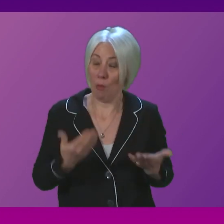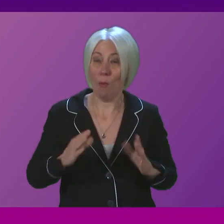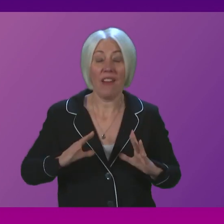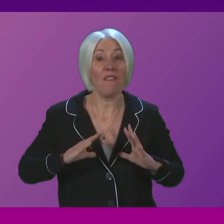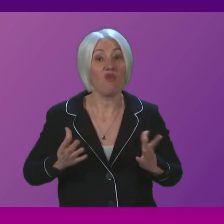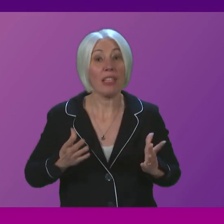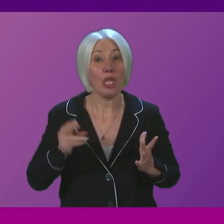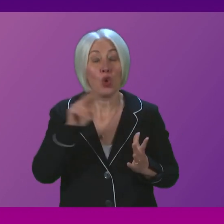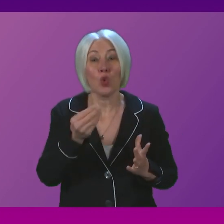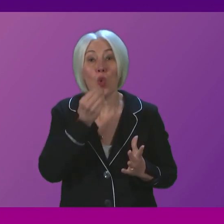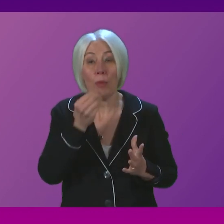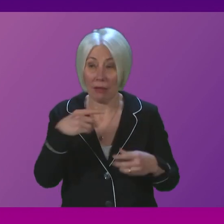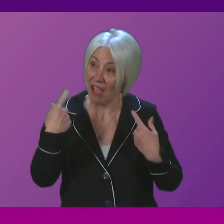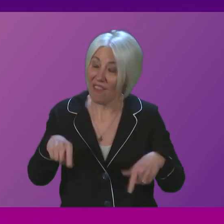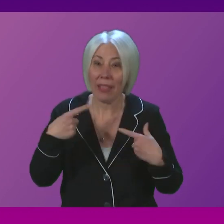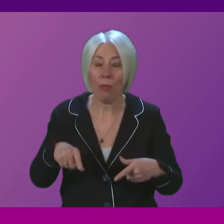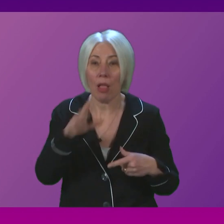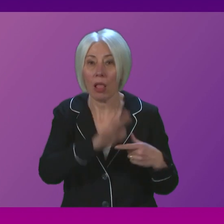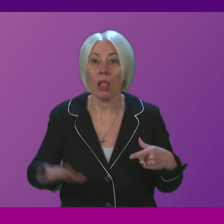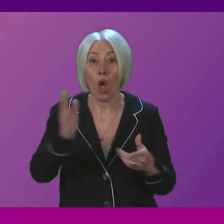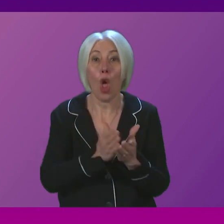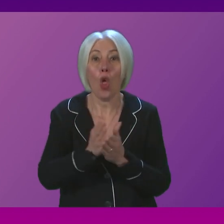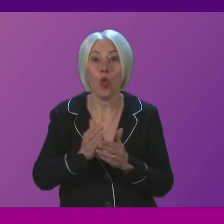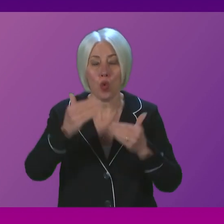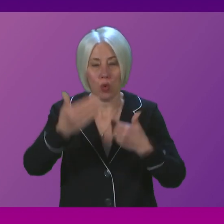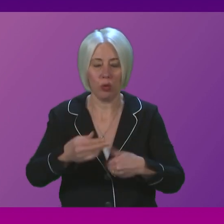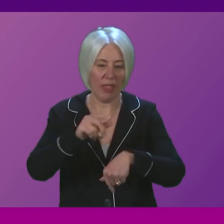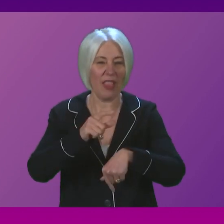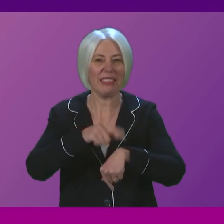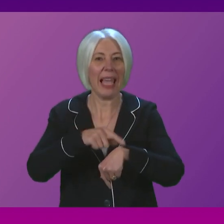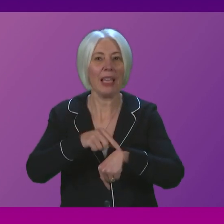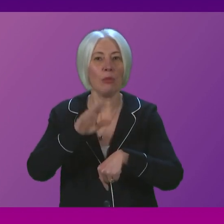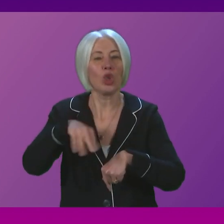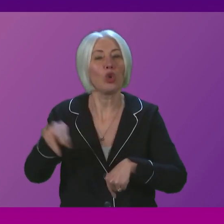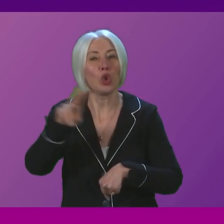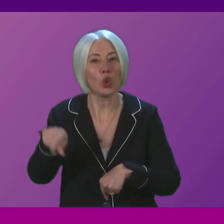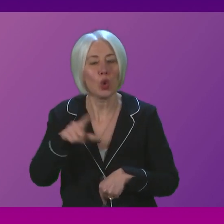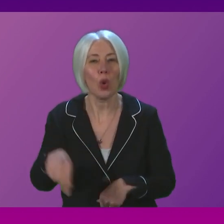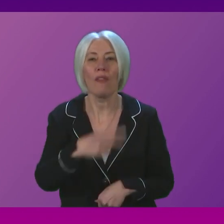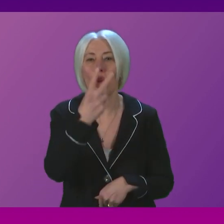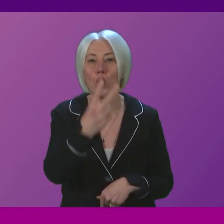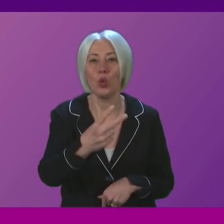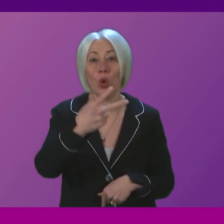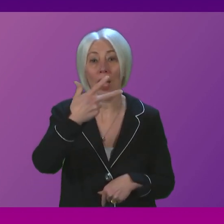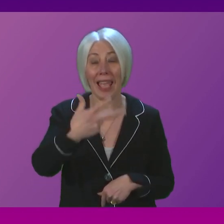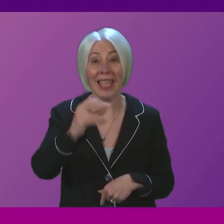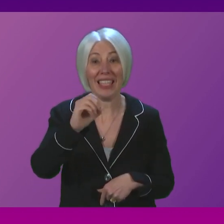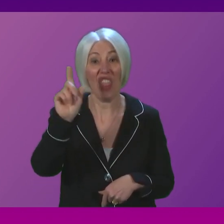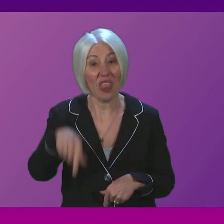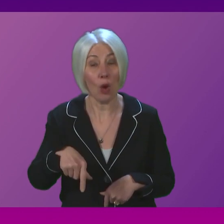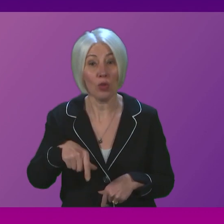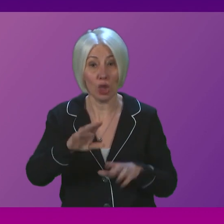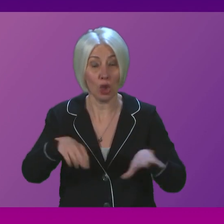school meals are already available during term time for all more than 280,000 children in